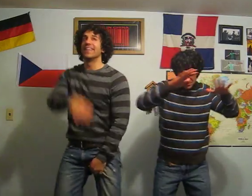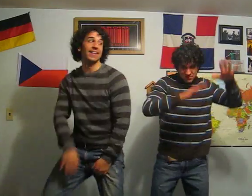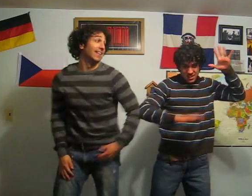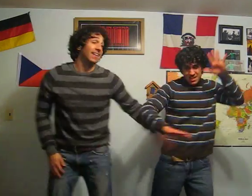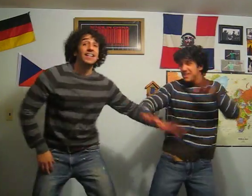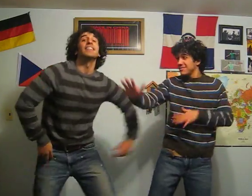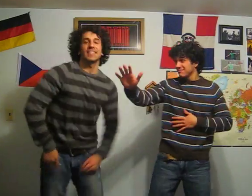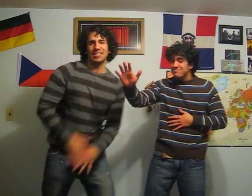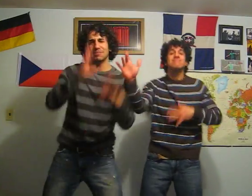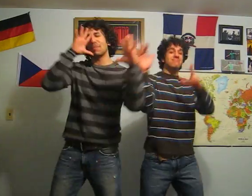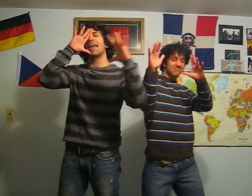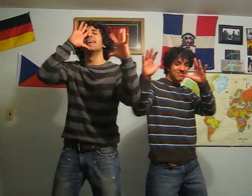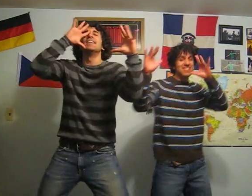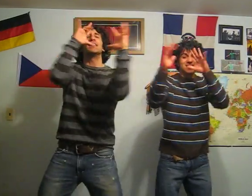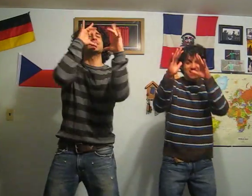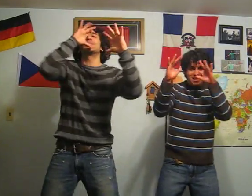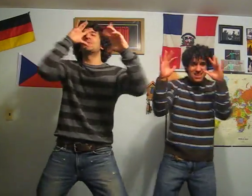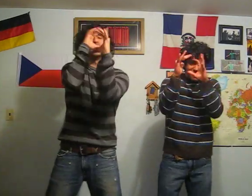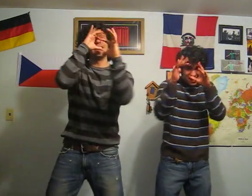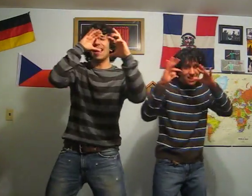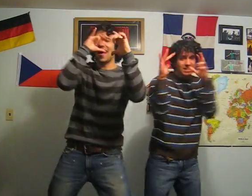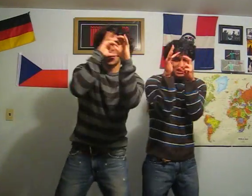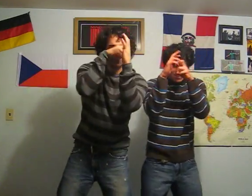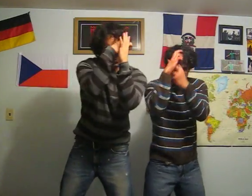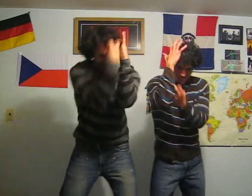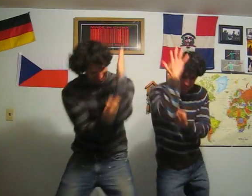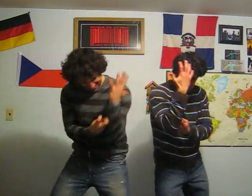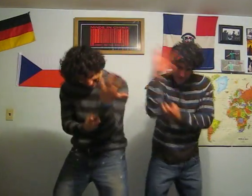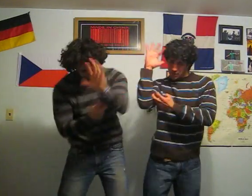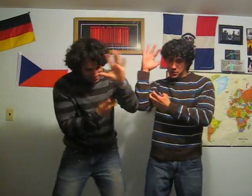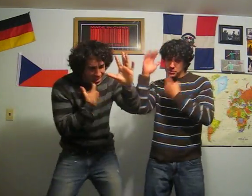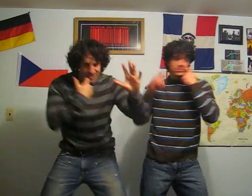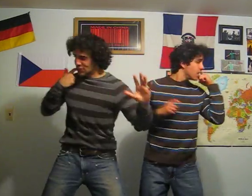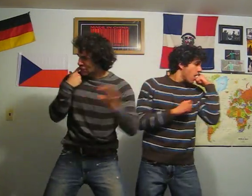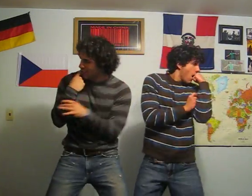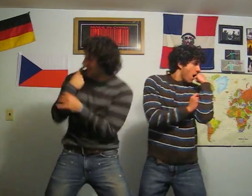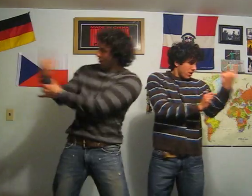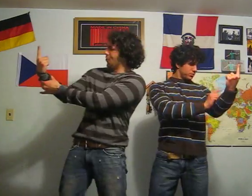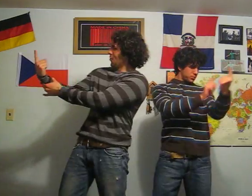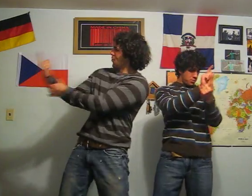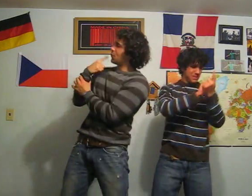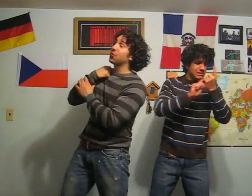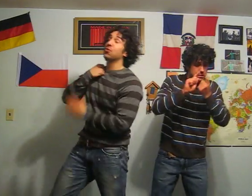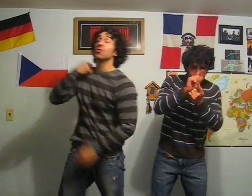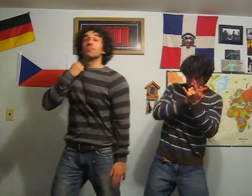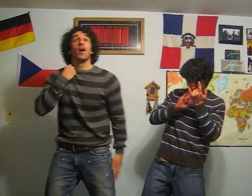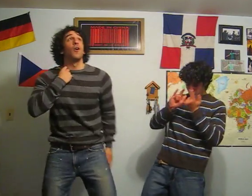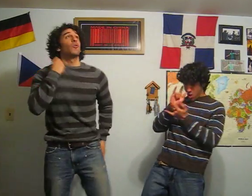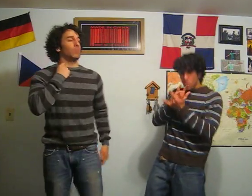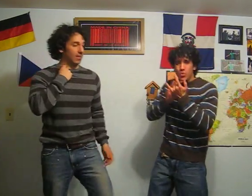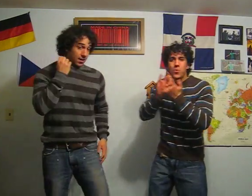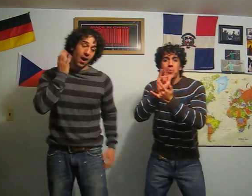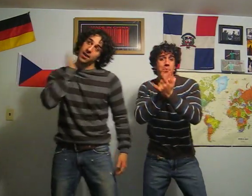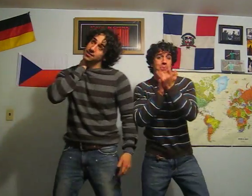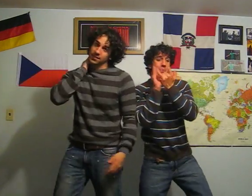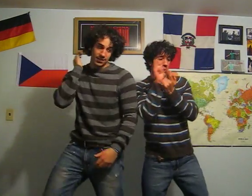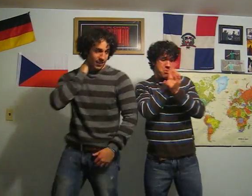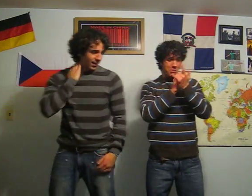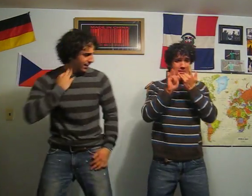I'm zipperjeid Whatever the lava When I'm drinking from going under And